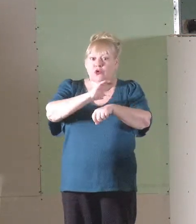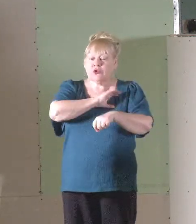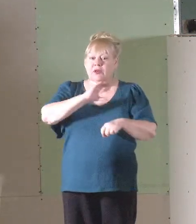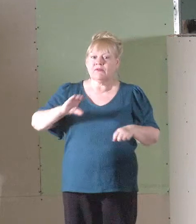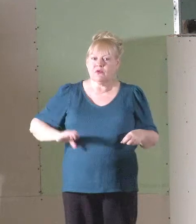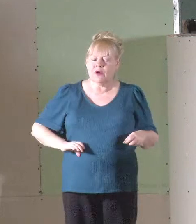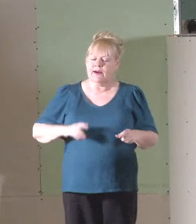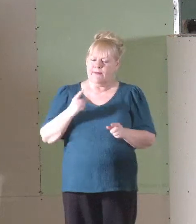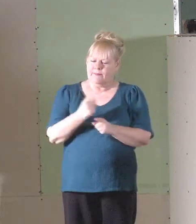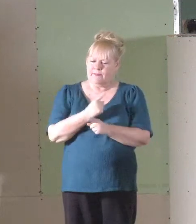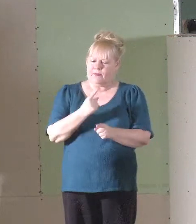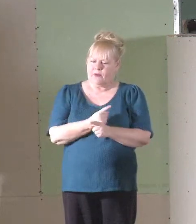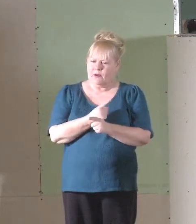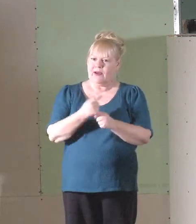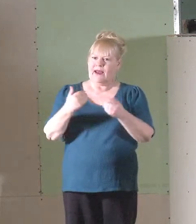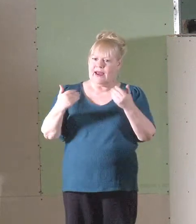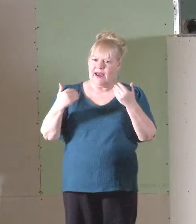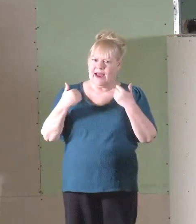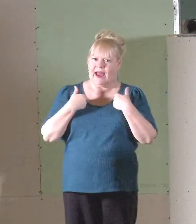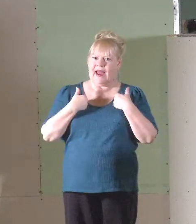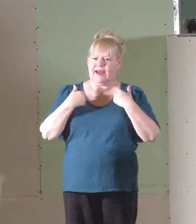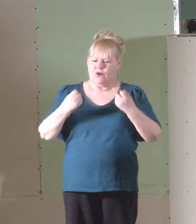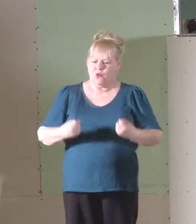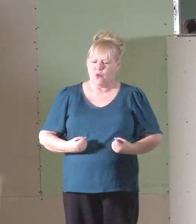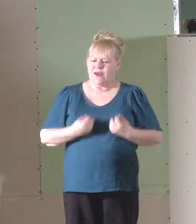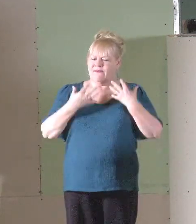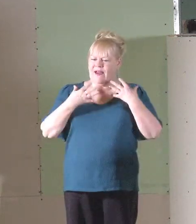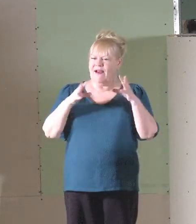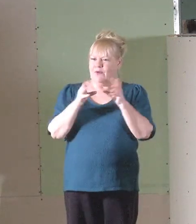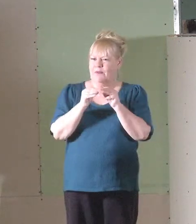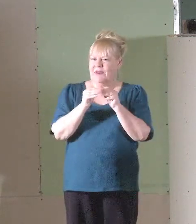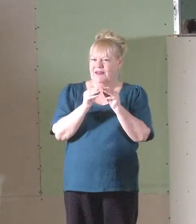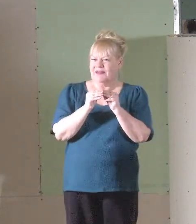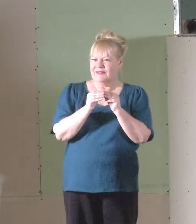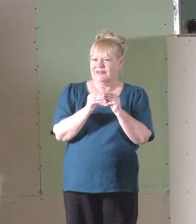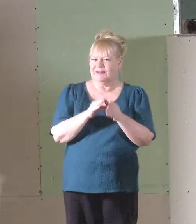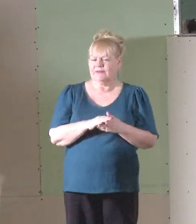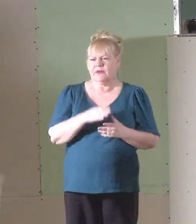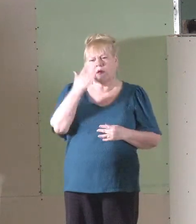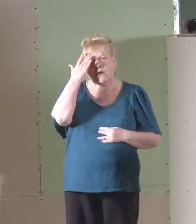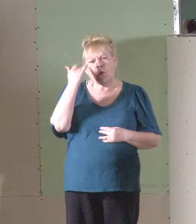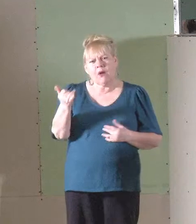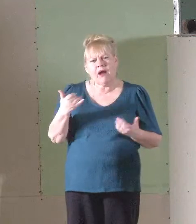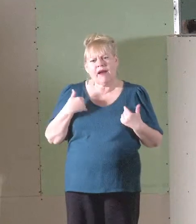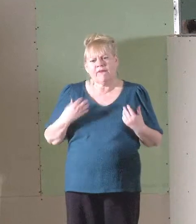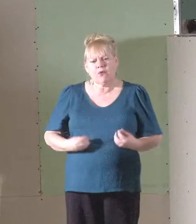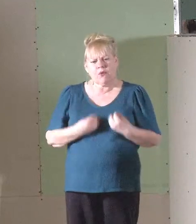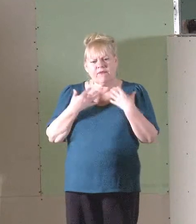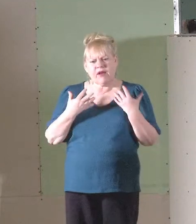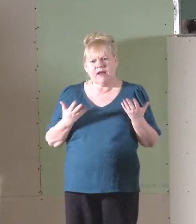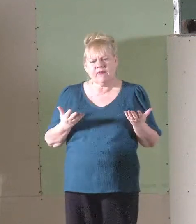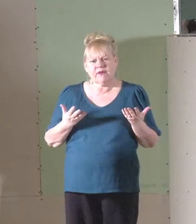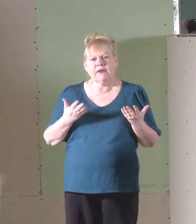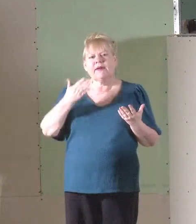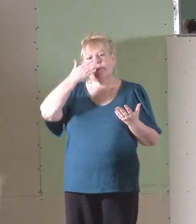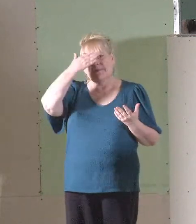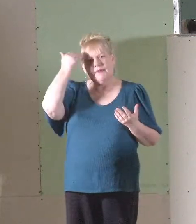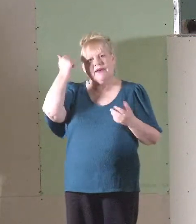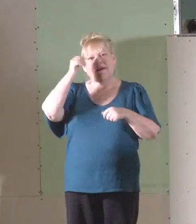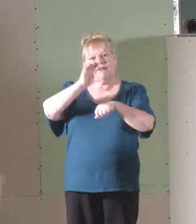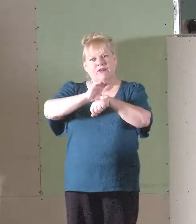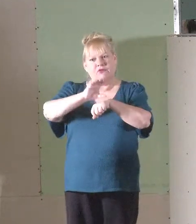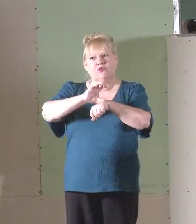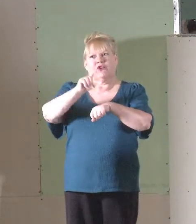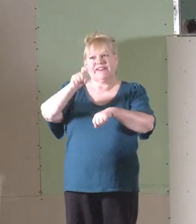regularly held revivals. Why? Because the church